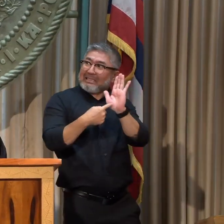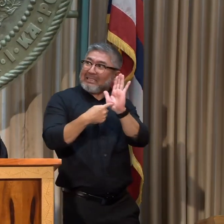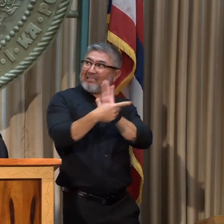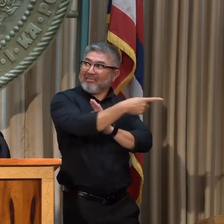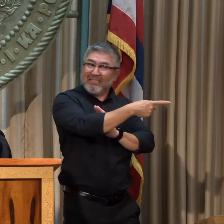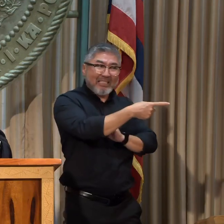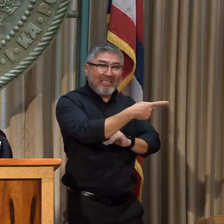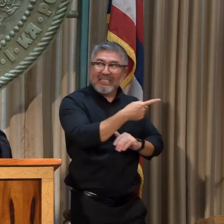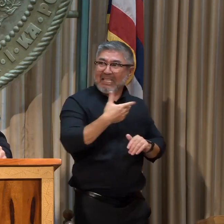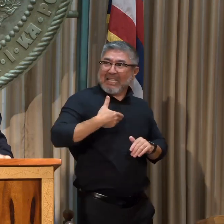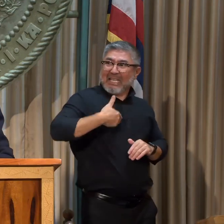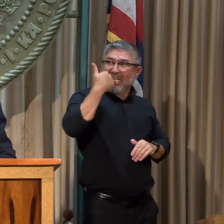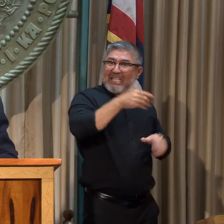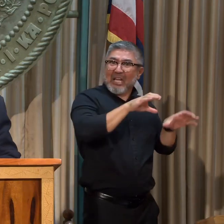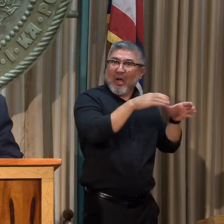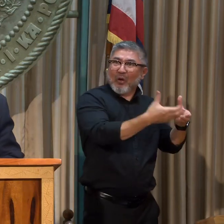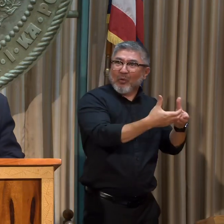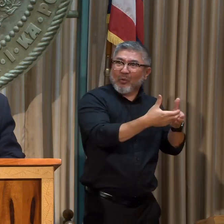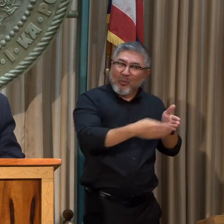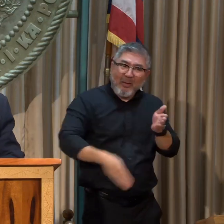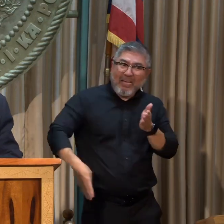kick dead's butt in court.